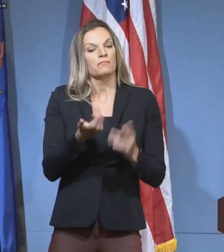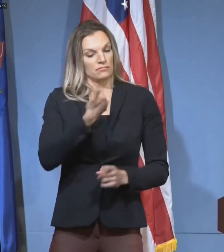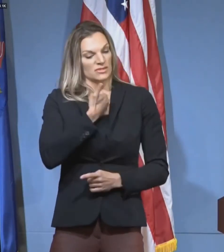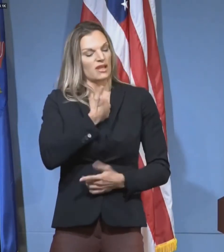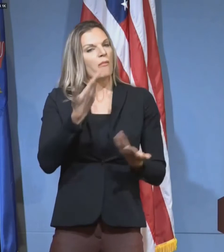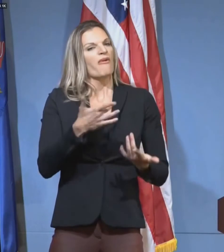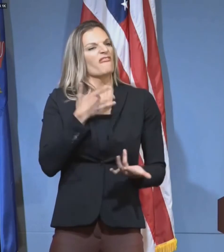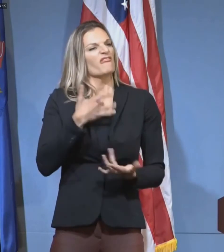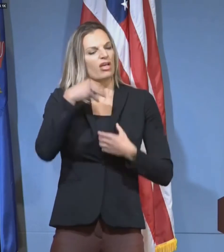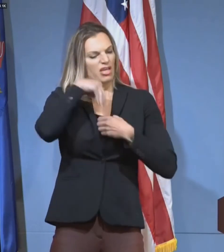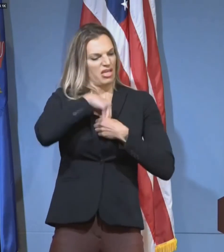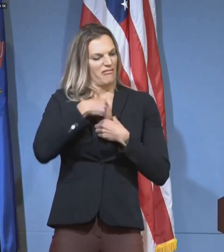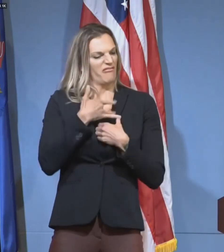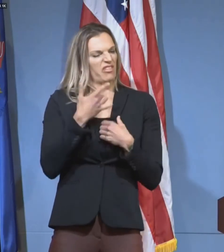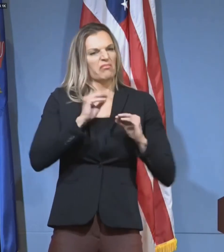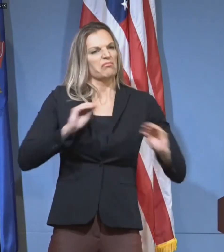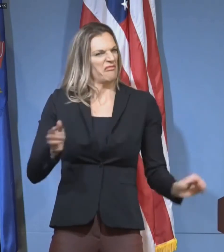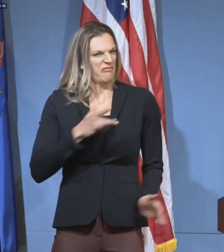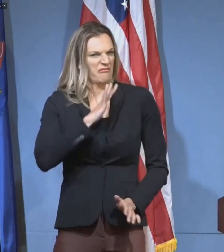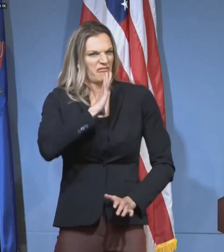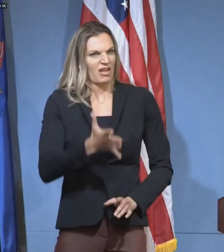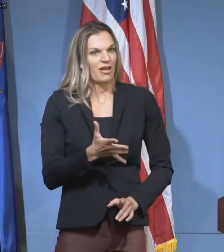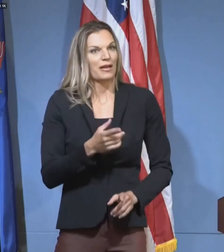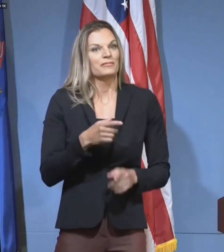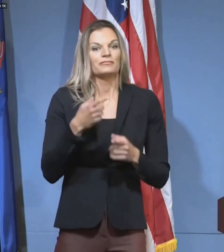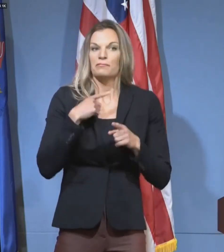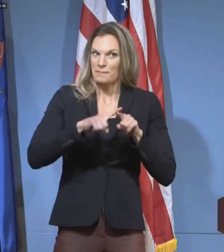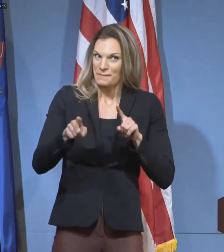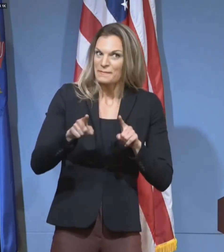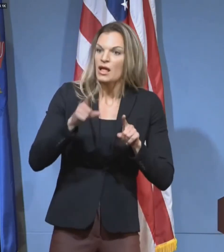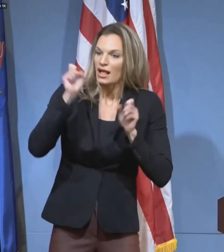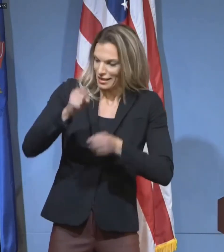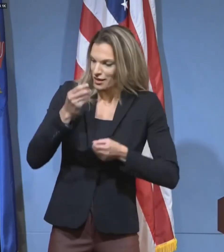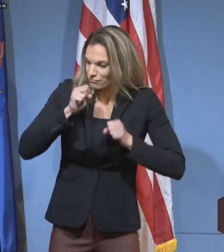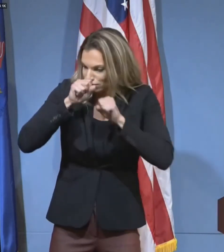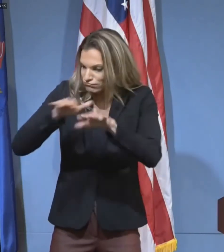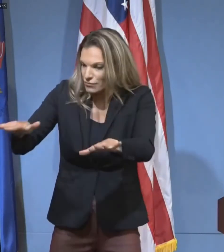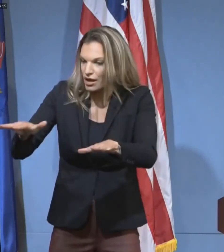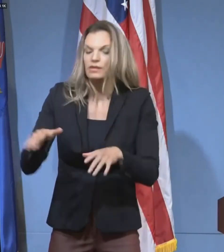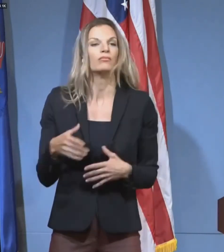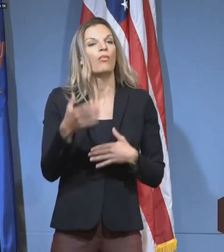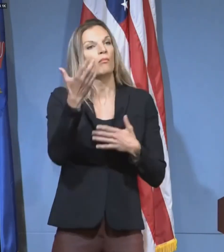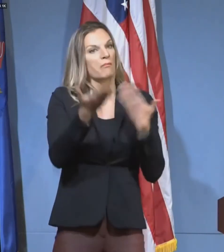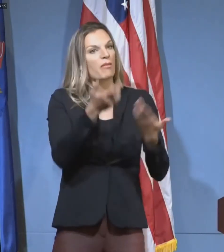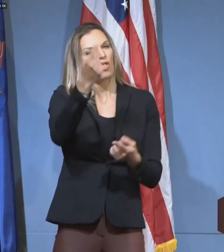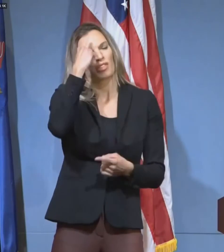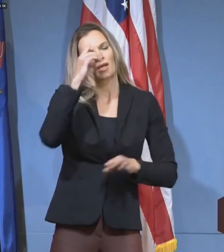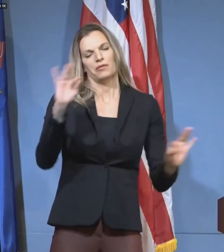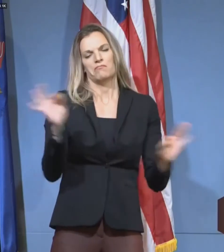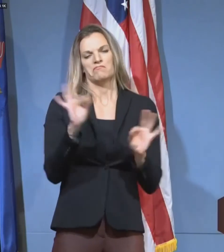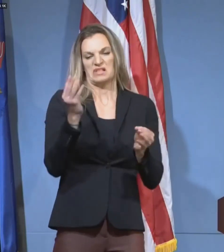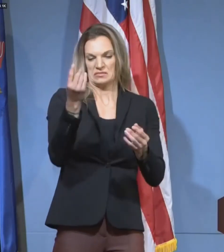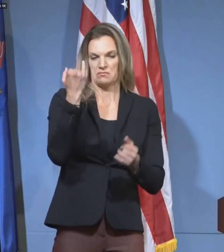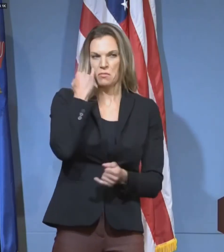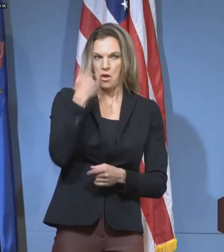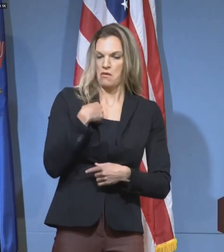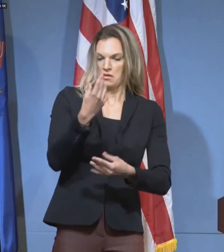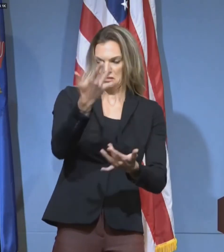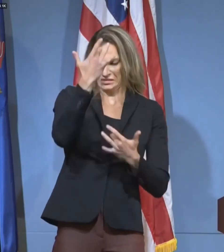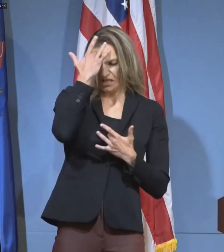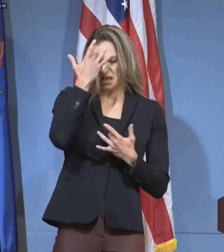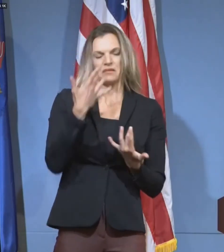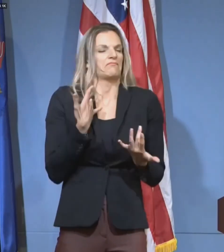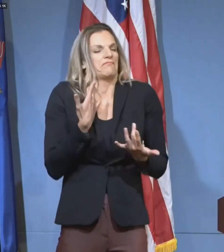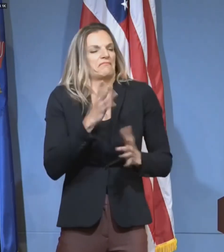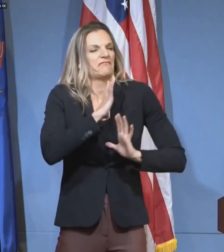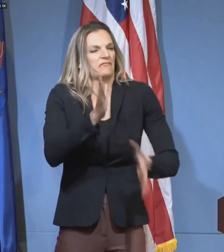still get very sick from COVID-19, and they can even die from COVID-19. So I implore everyone, please take this